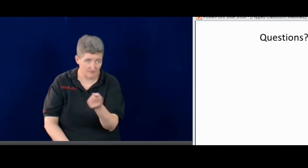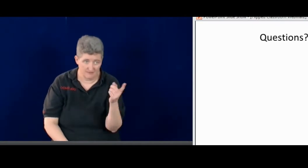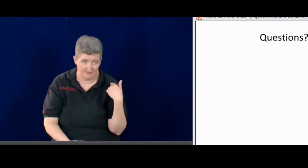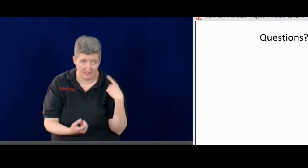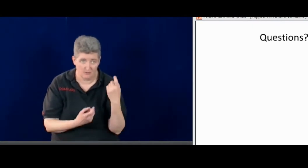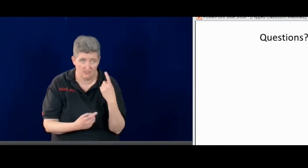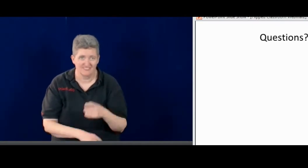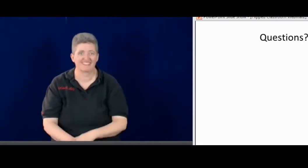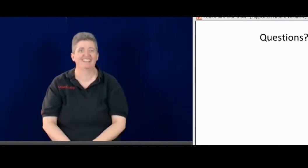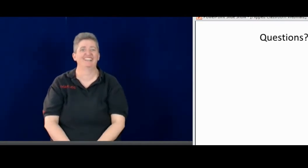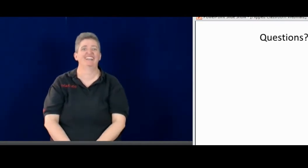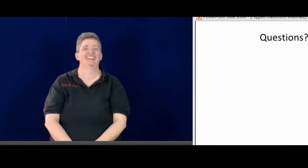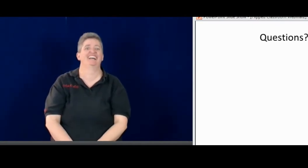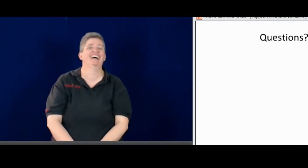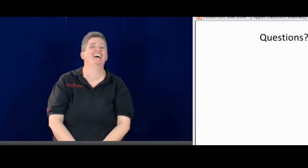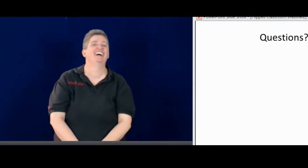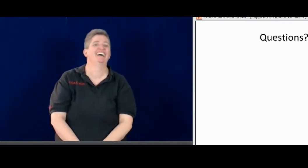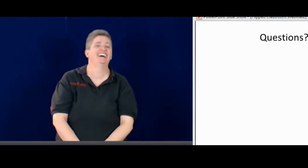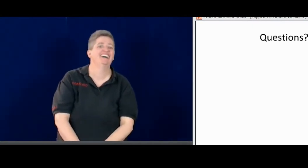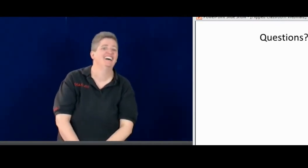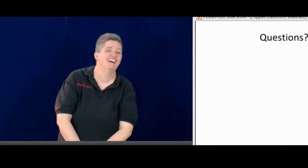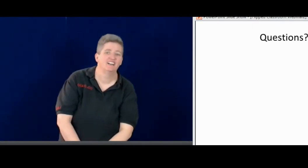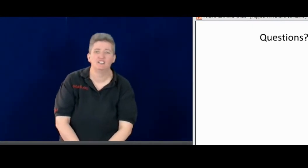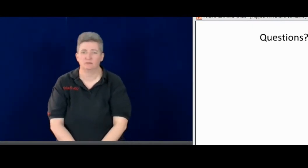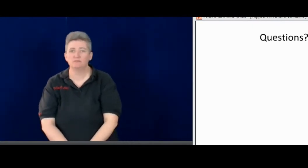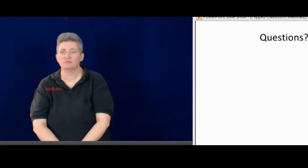Any questions, guys?